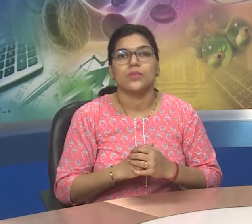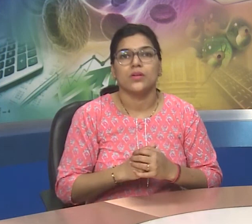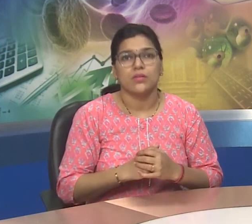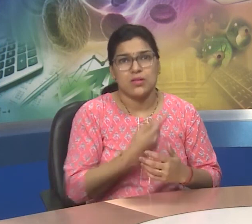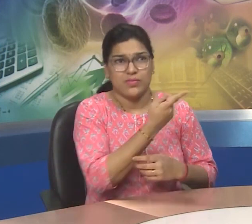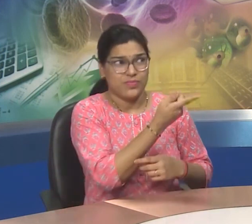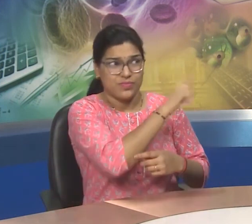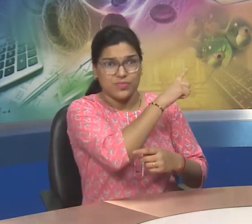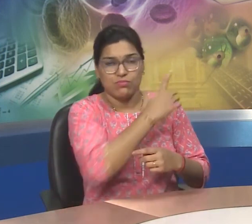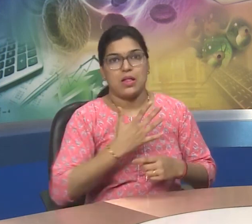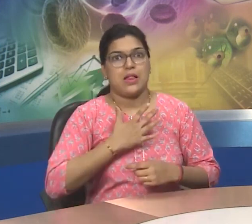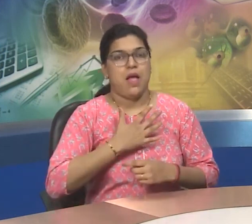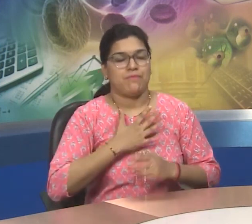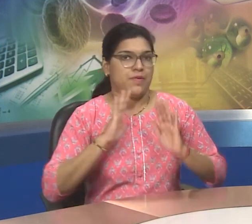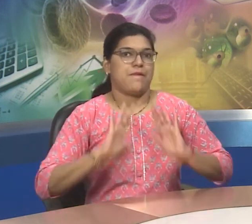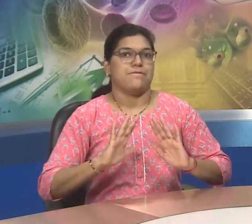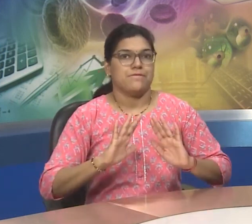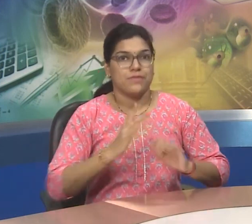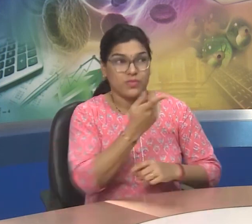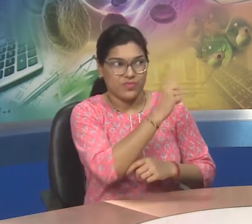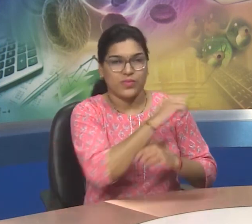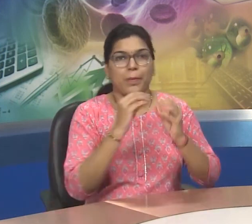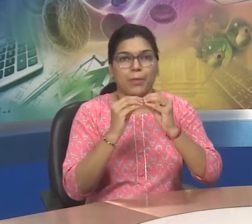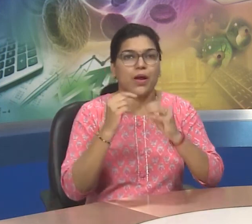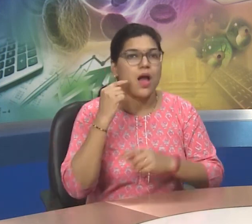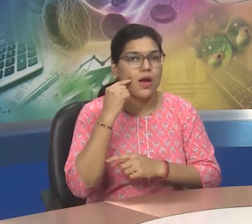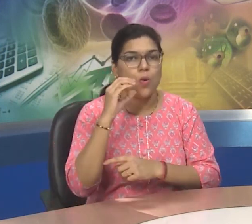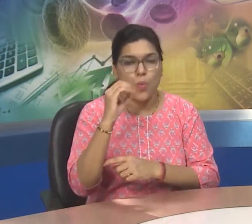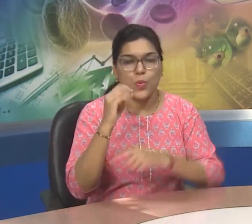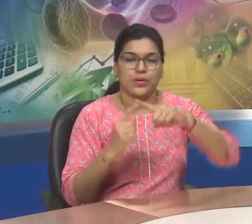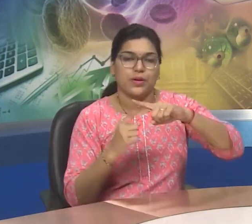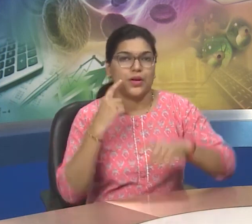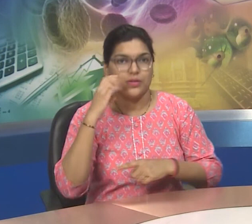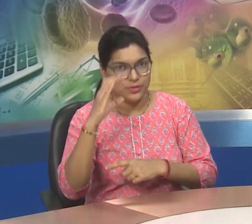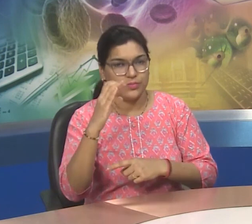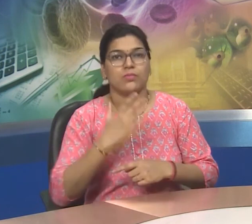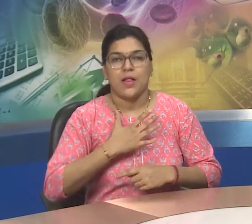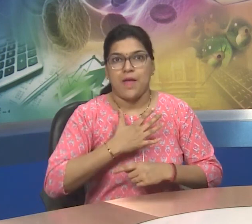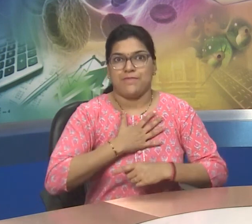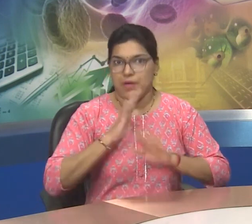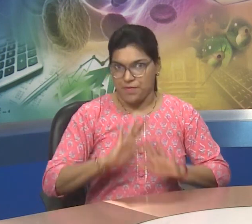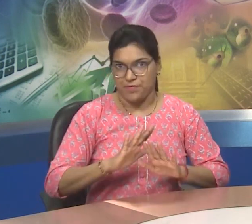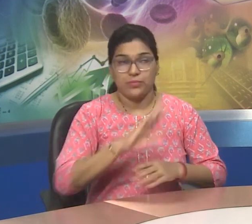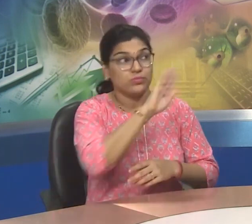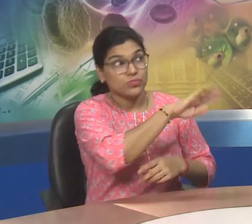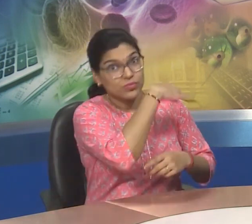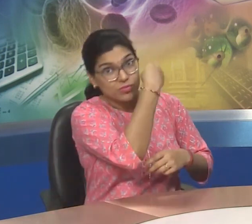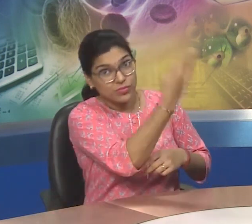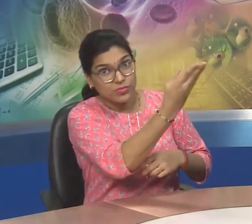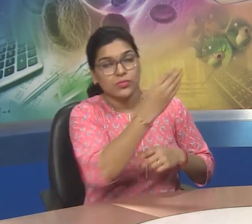Biotic and abiotic. Biotic are the components who have life in it